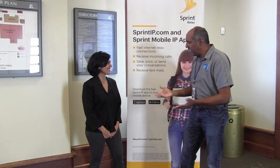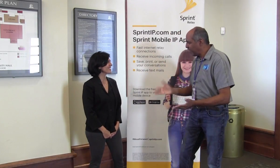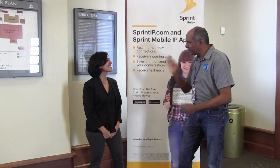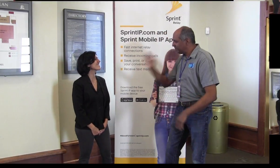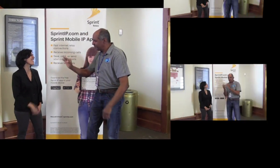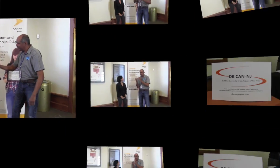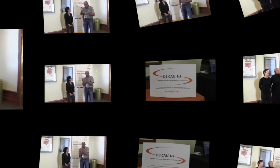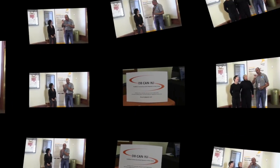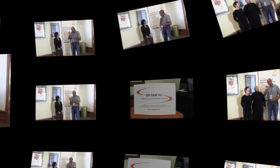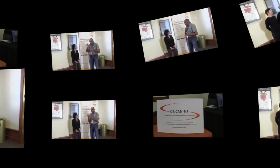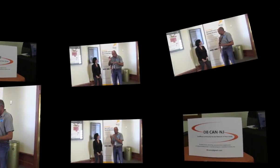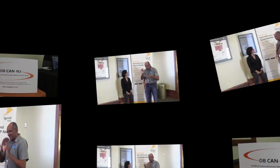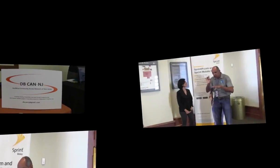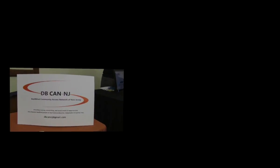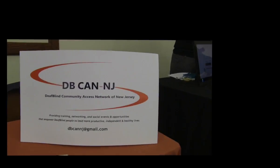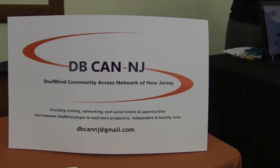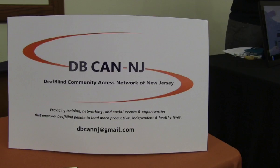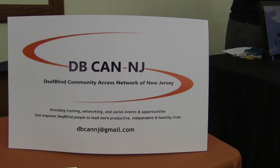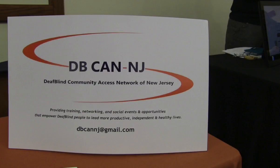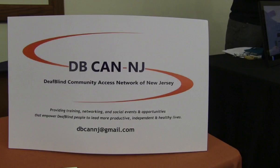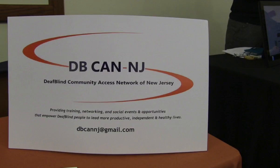I really appreciate it and thanks so much for speaking to Thank you.